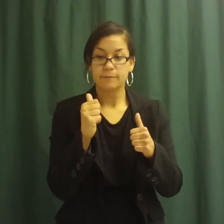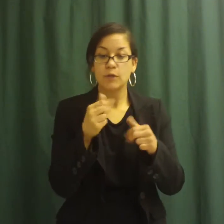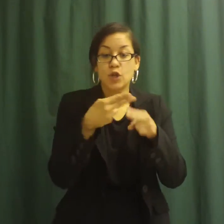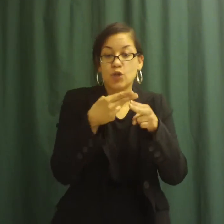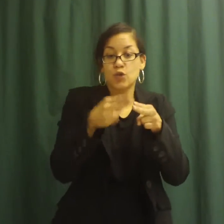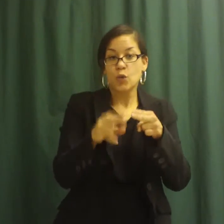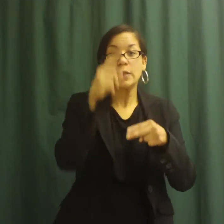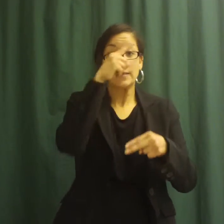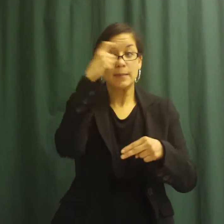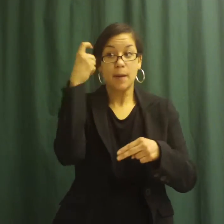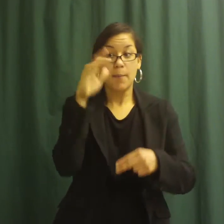first.